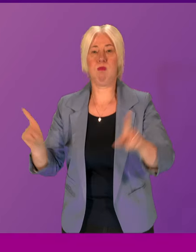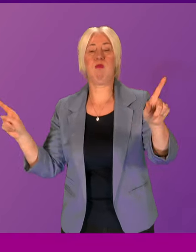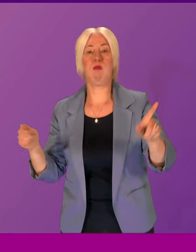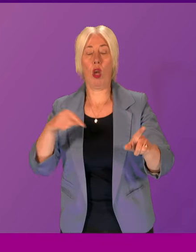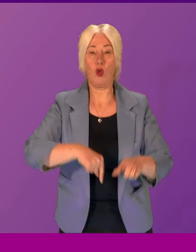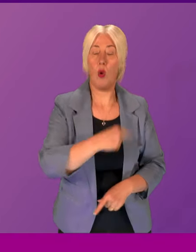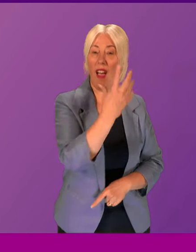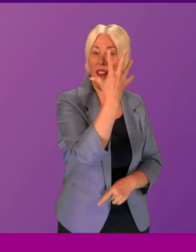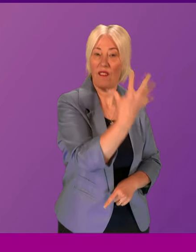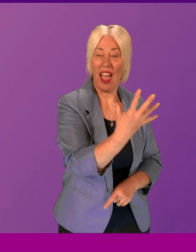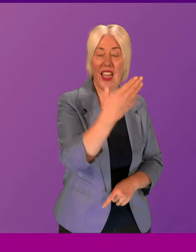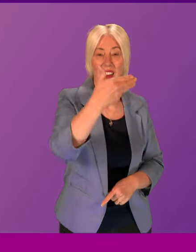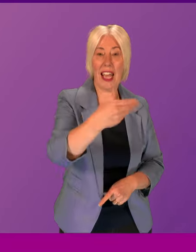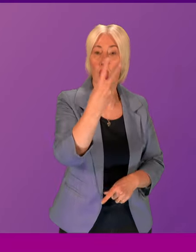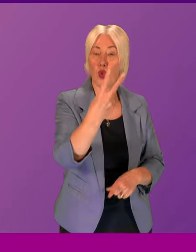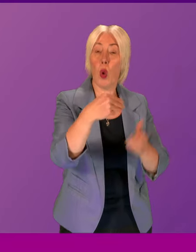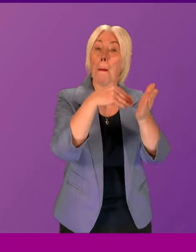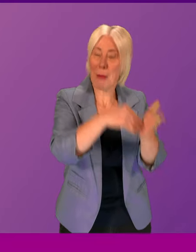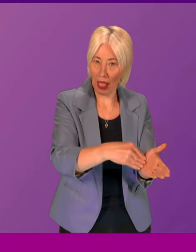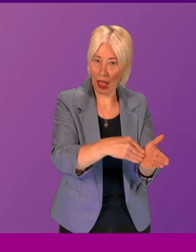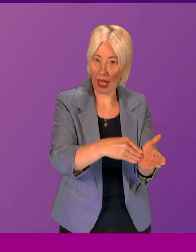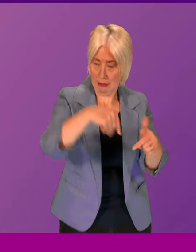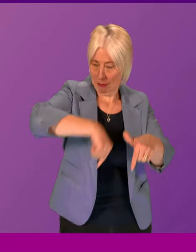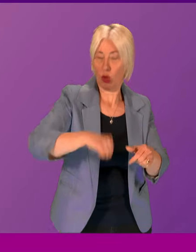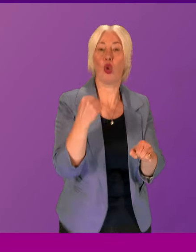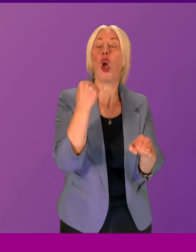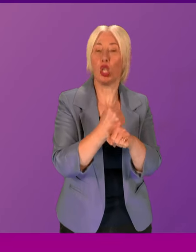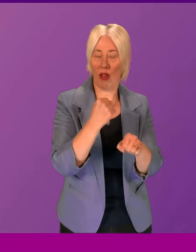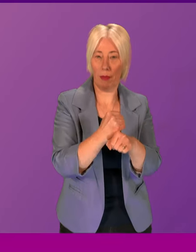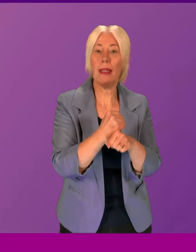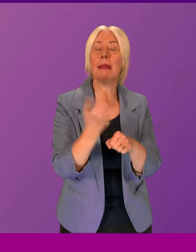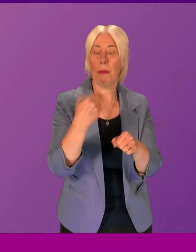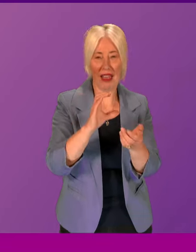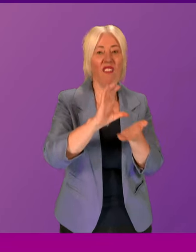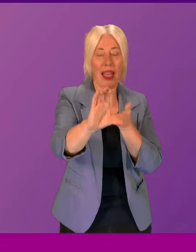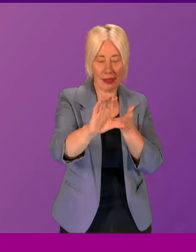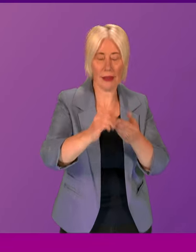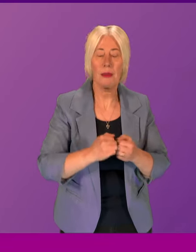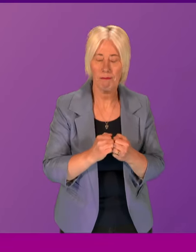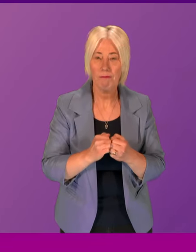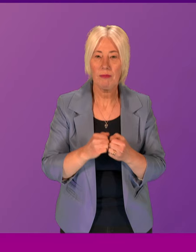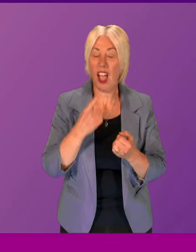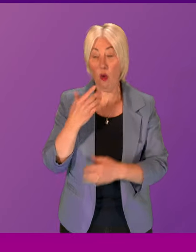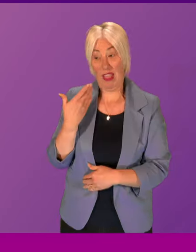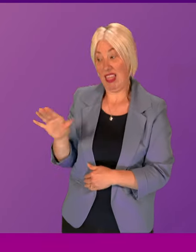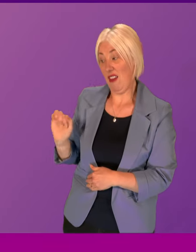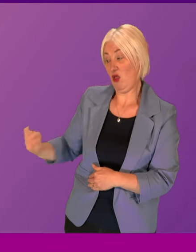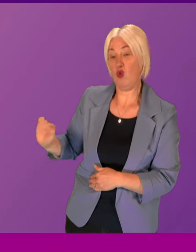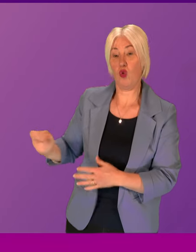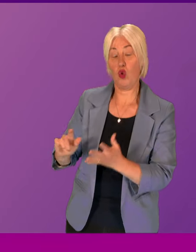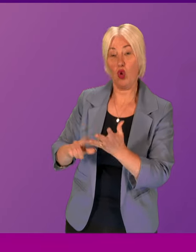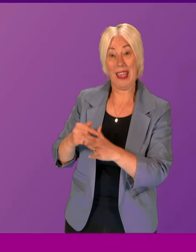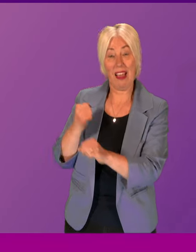£592 million that the Scottish Government has invested. Presiding officer, if we left it to the UK Government,